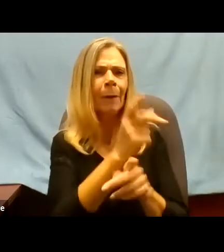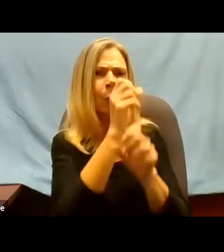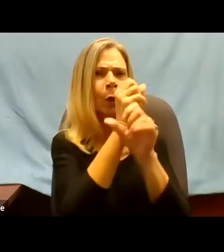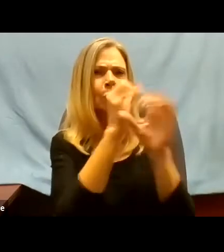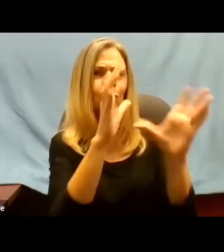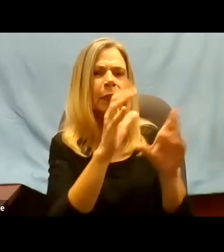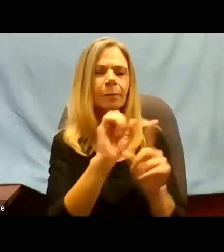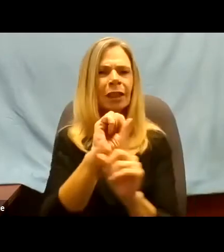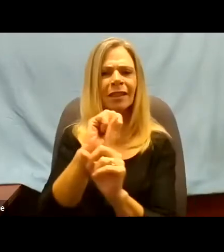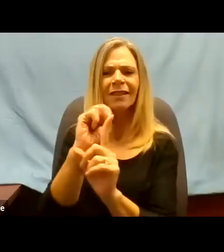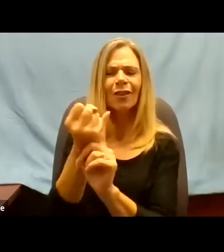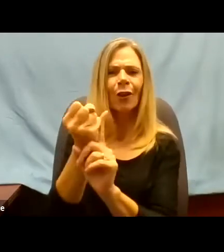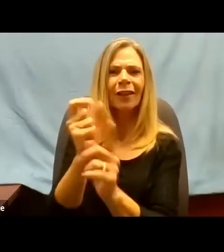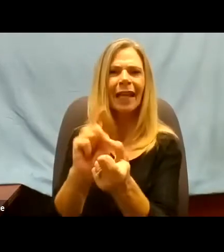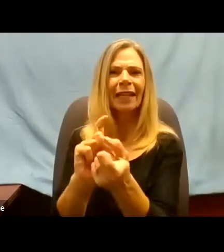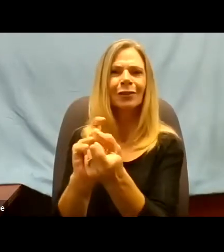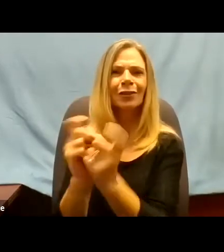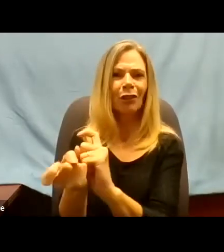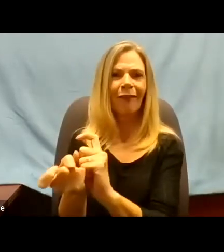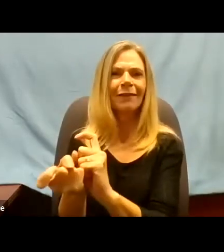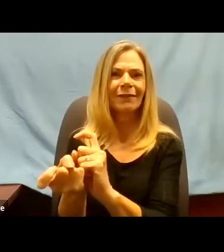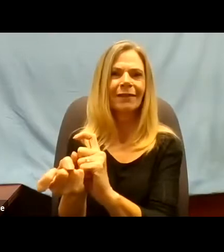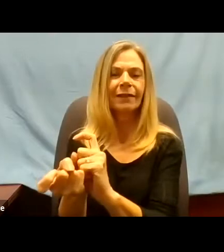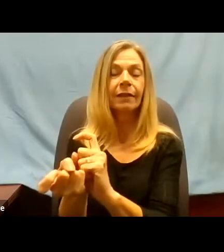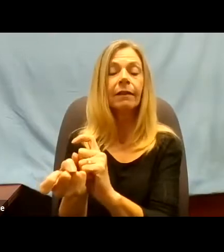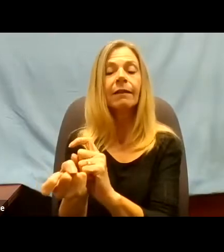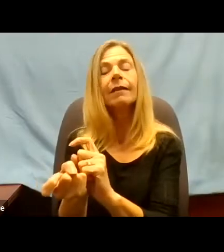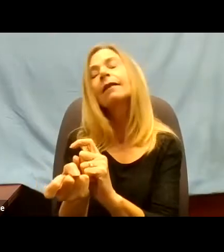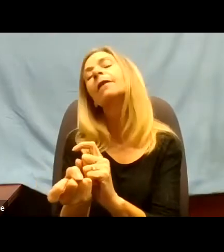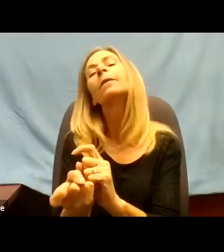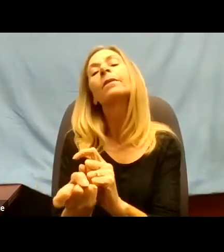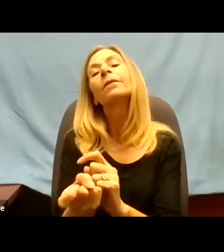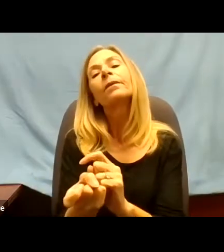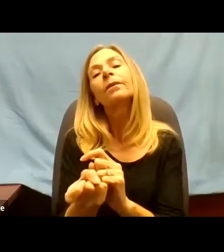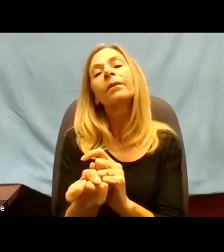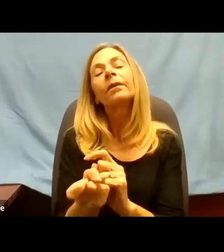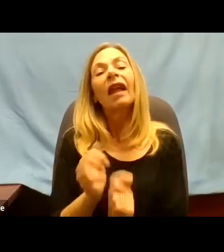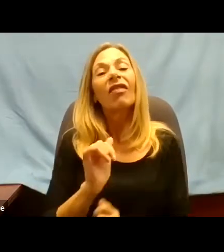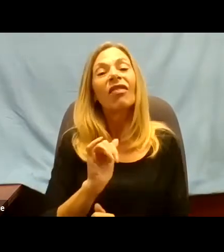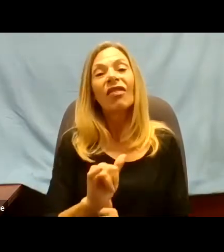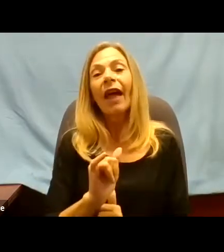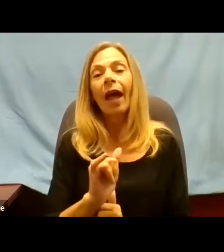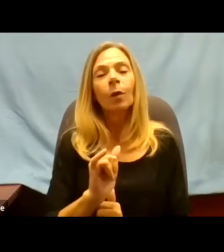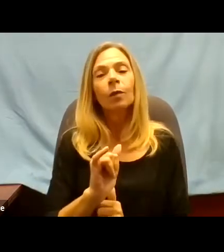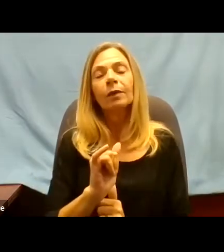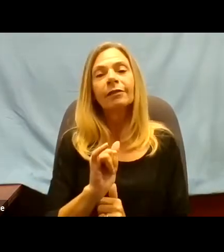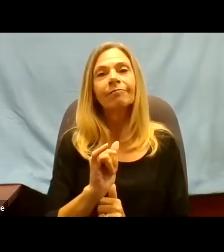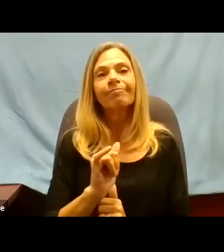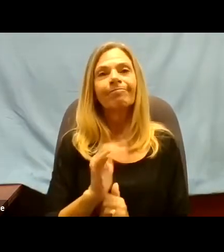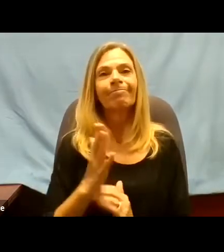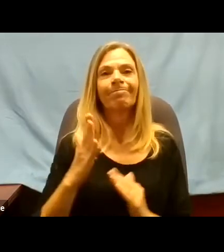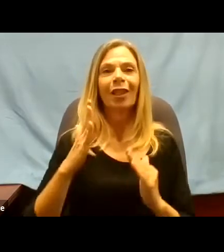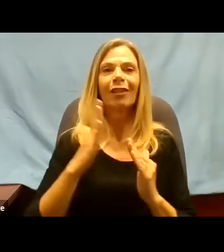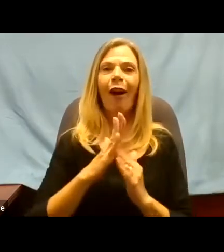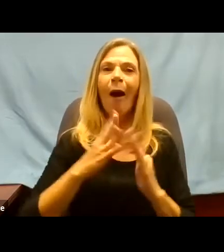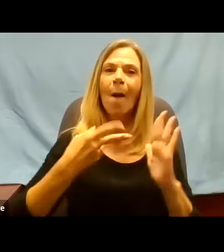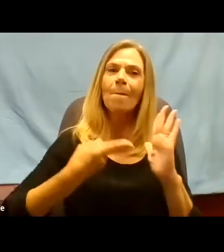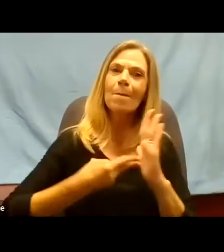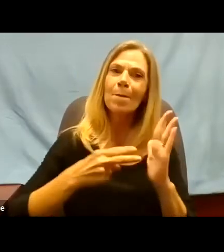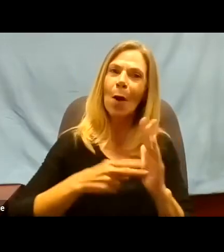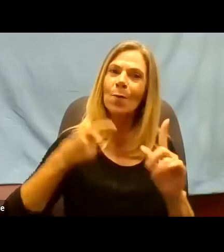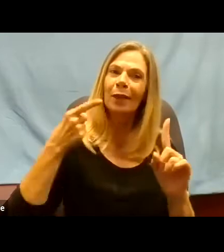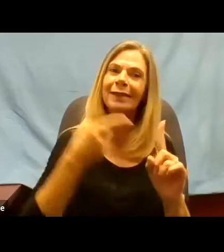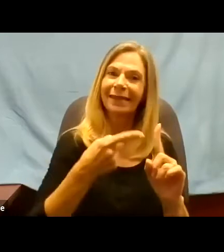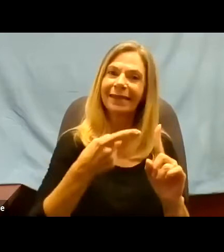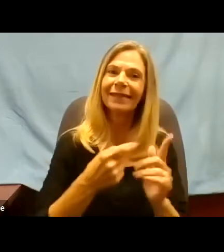circumstances. Let's Let's that was ultimately the whole purpose. You know, there are a lot of